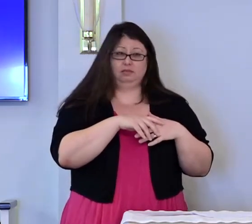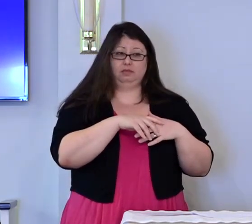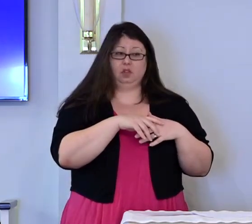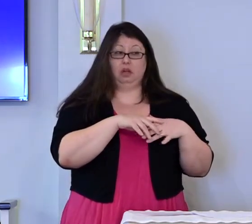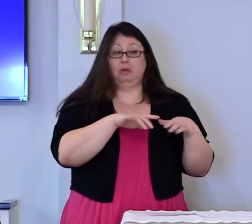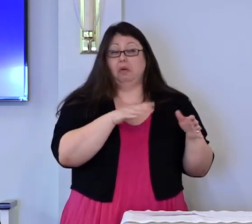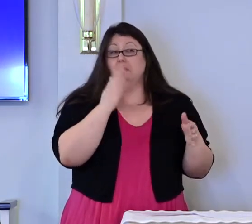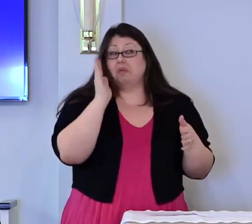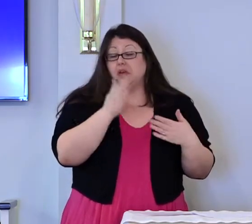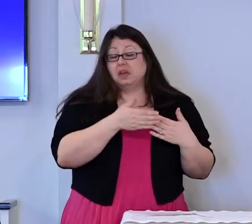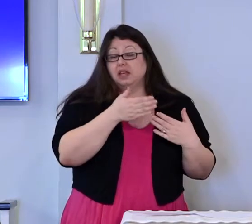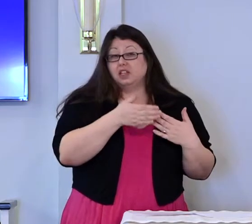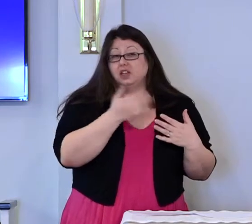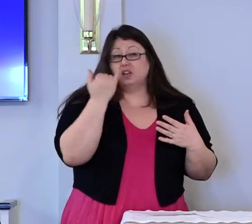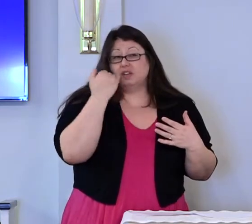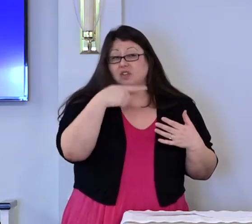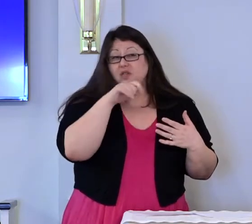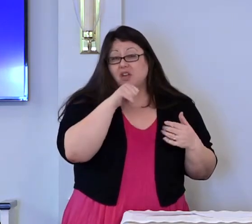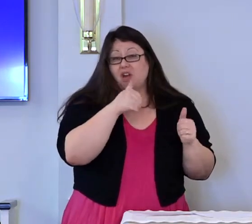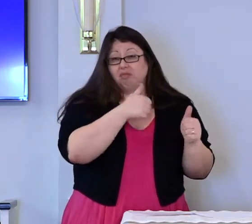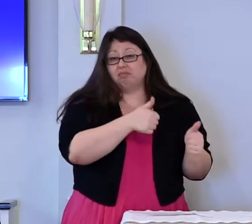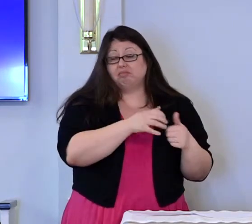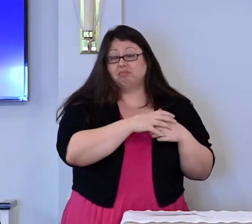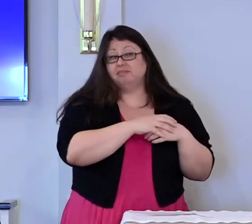Wouldn't it be easier if you didn't?